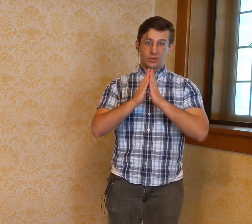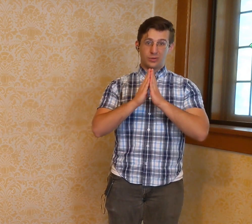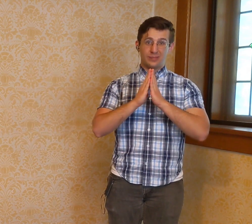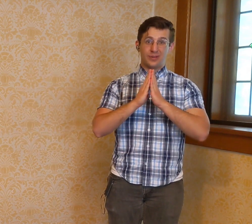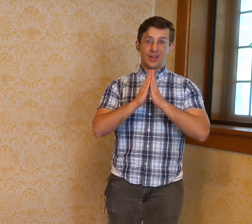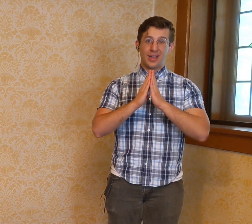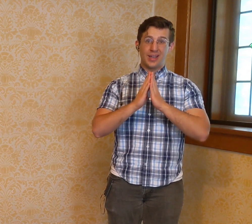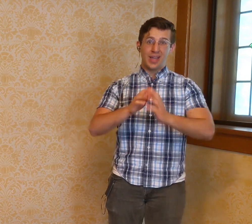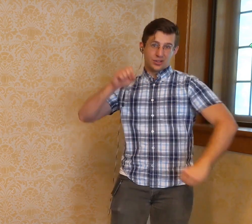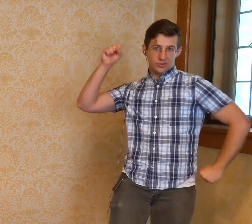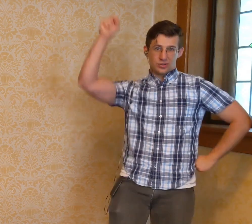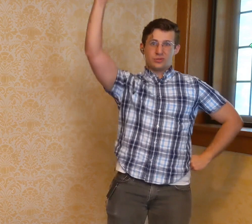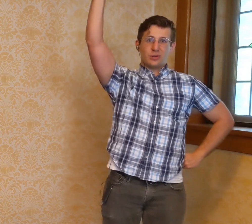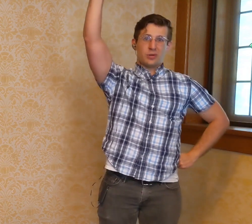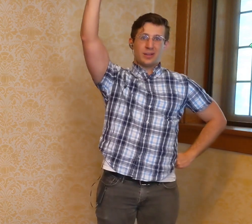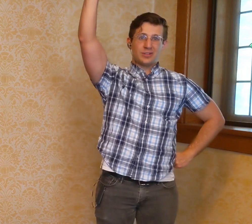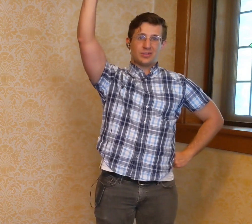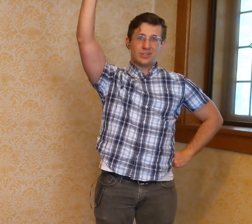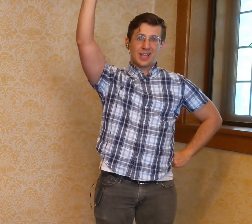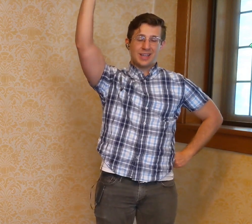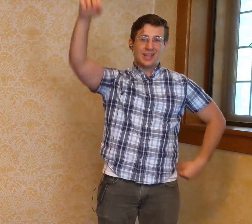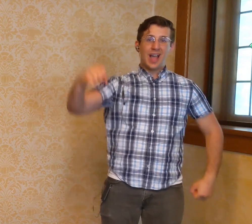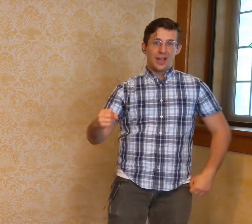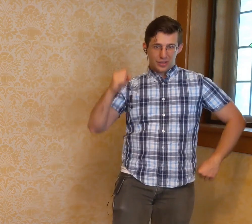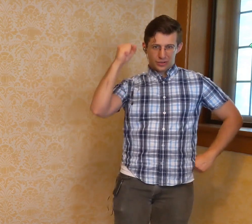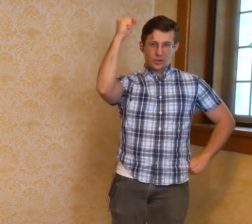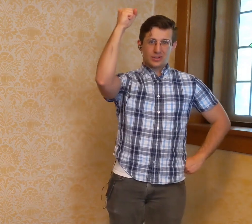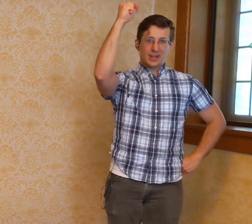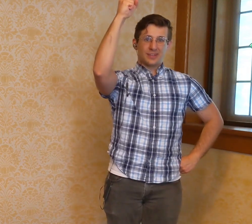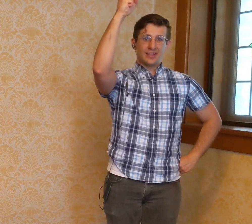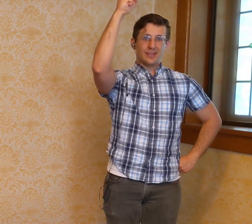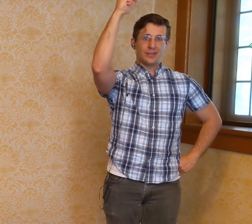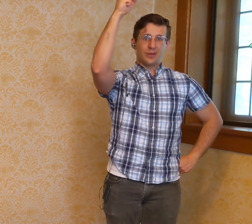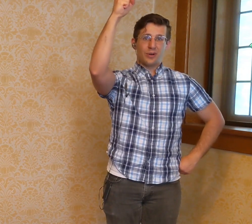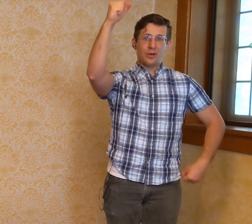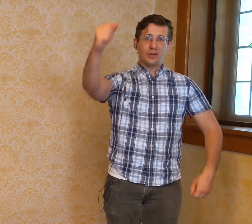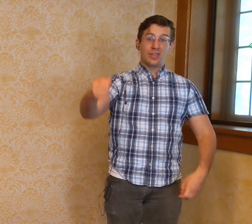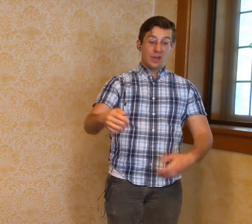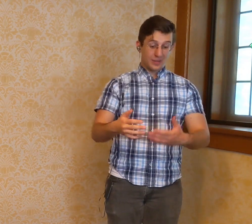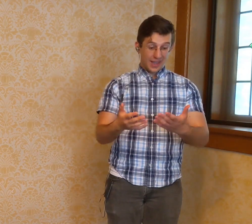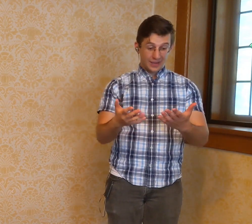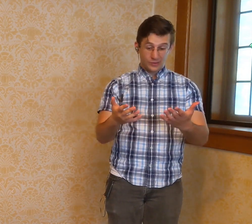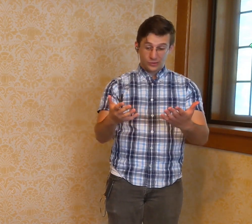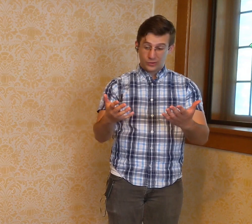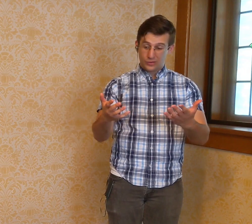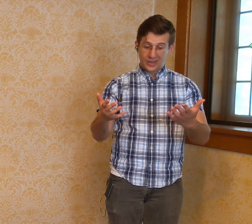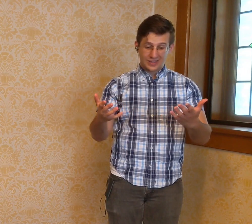Lord, we pray, to do your will today. The Lord now sends us forth with hands to serve and